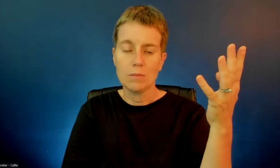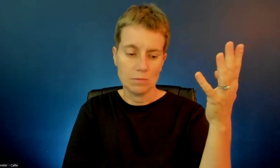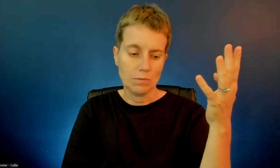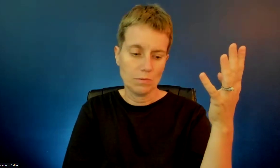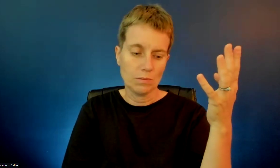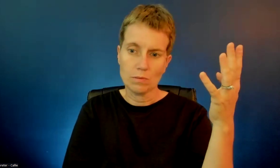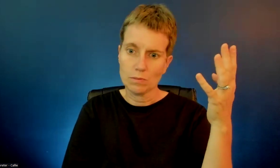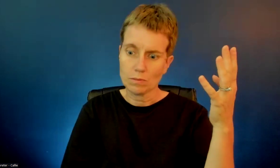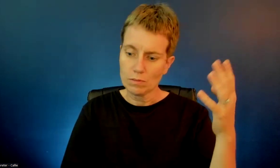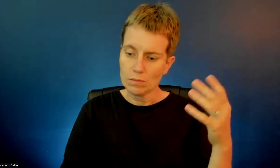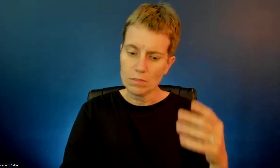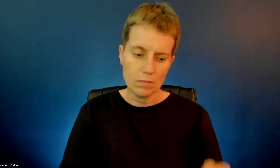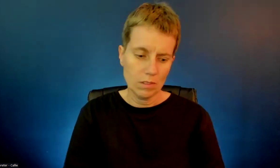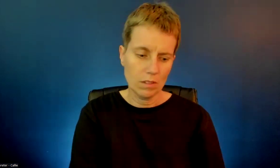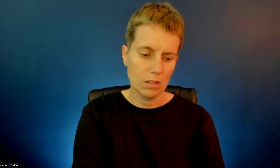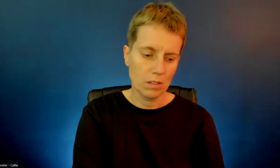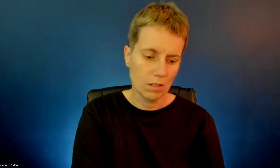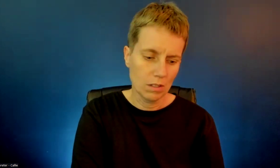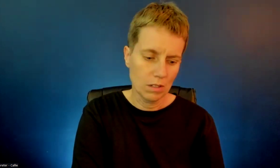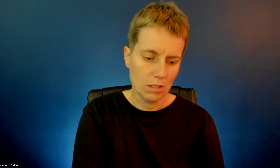And confirm the...